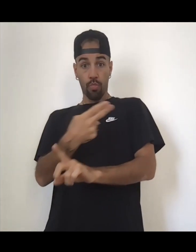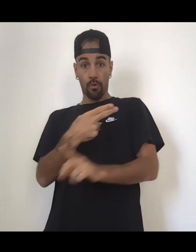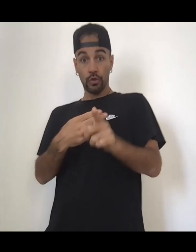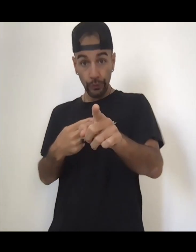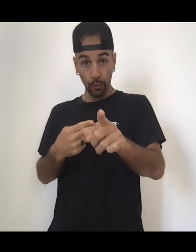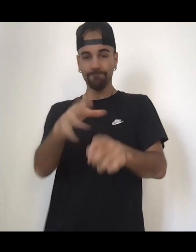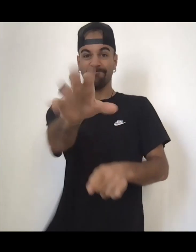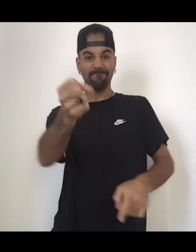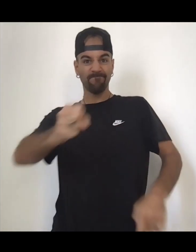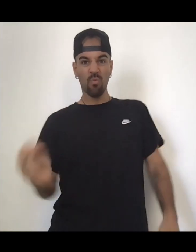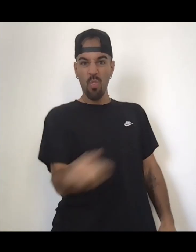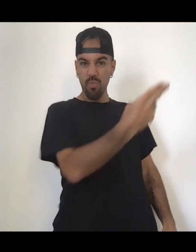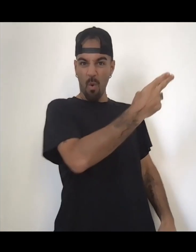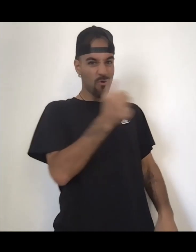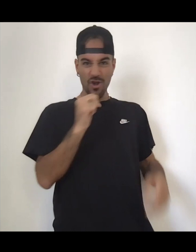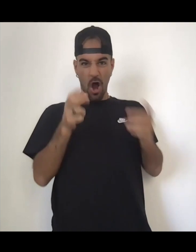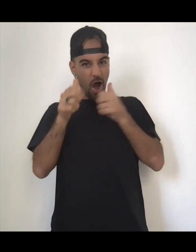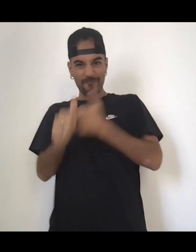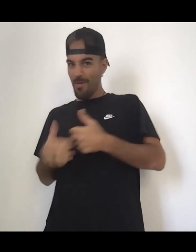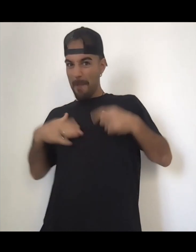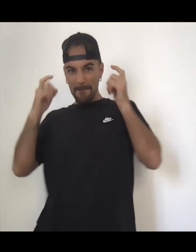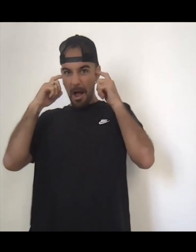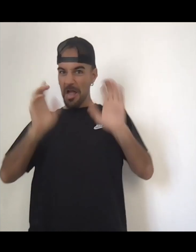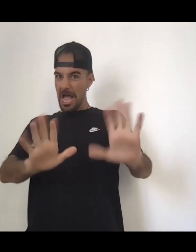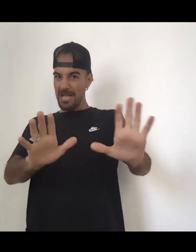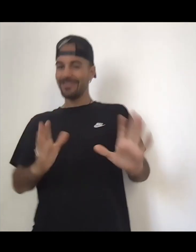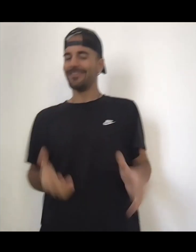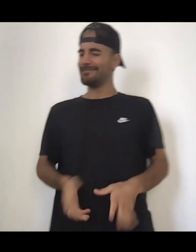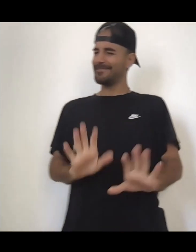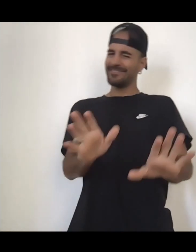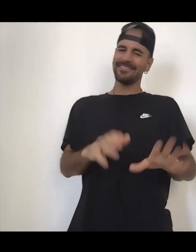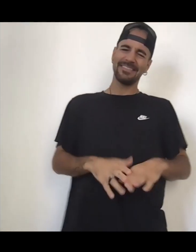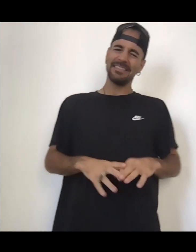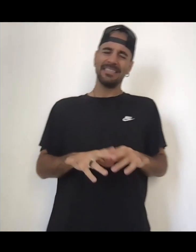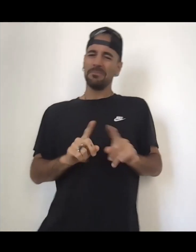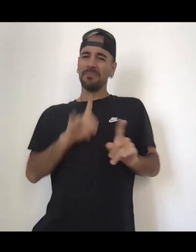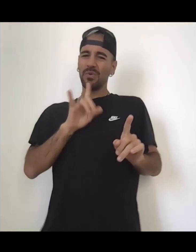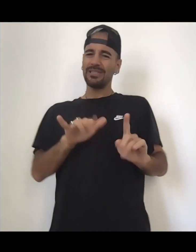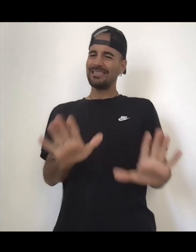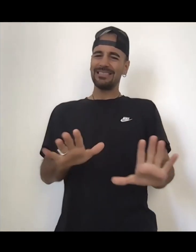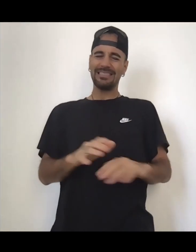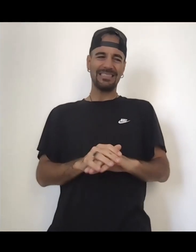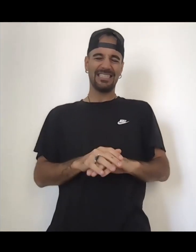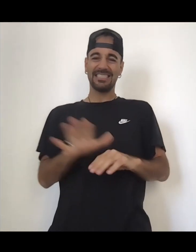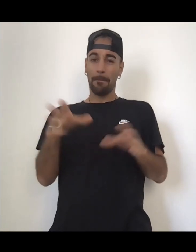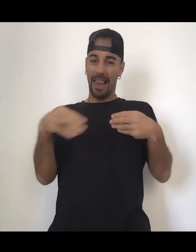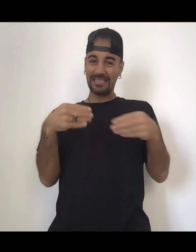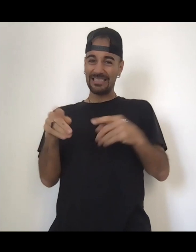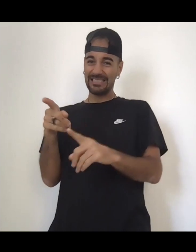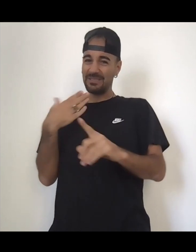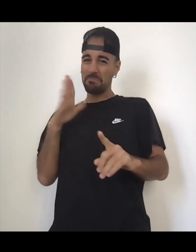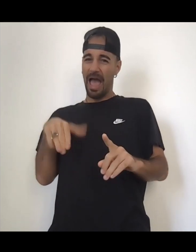I know it's not fishing nets and whatnot, but that is a terrible contribution to the plastic,